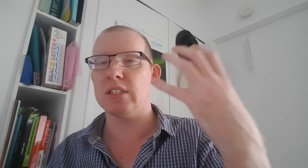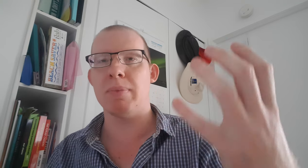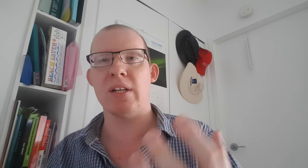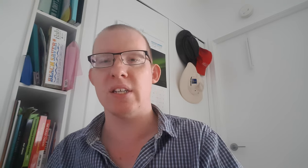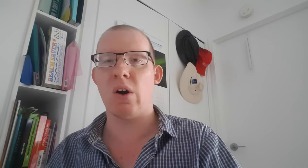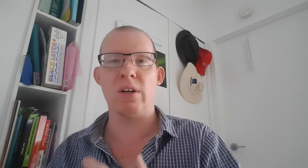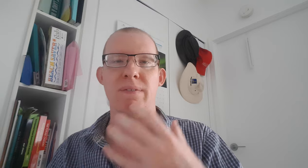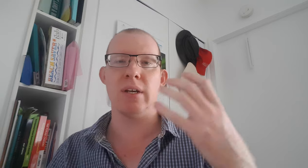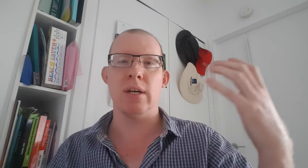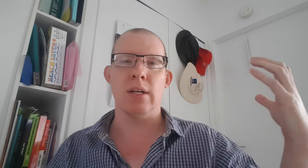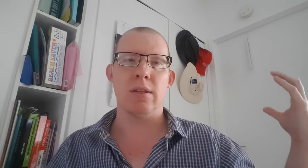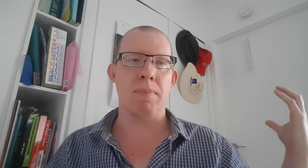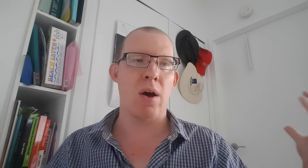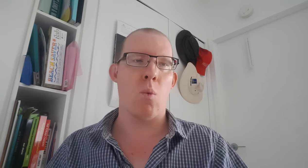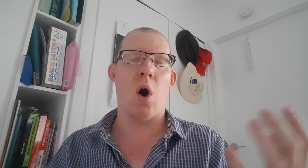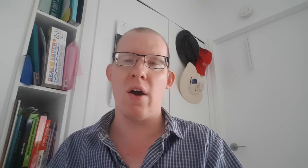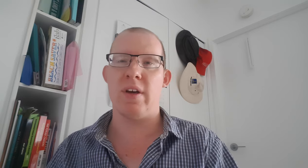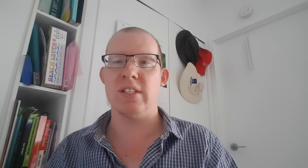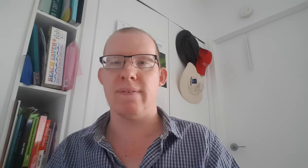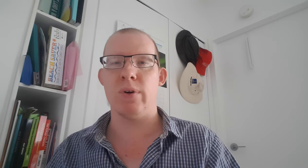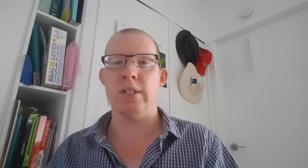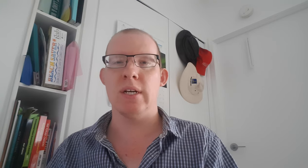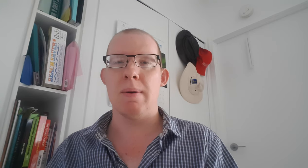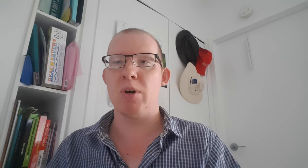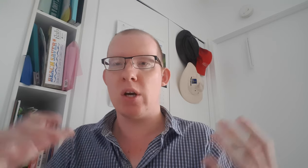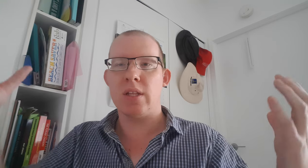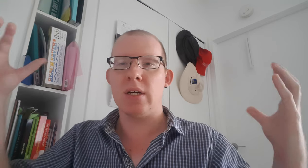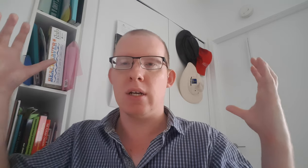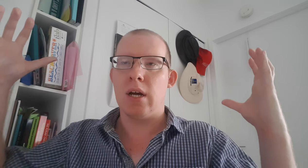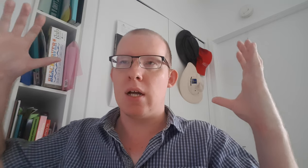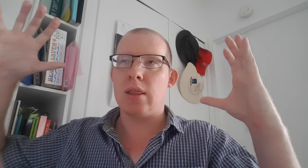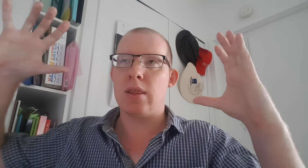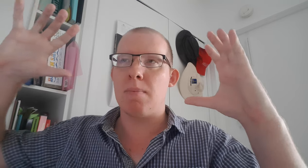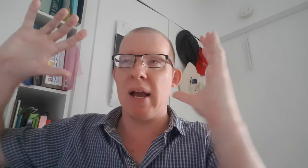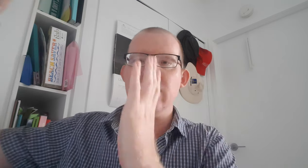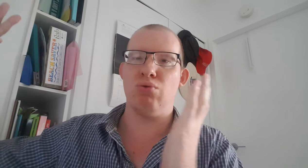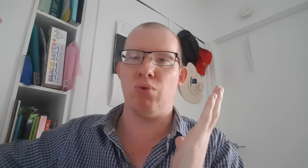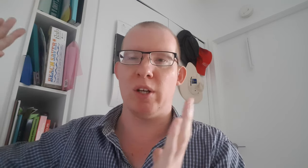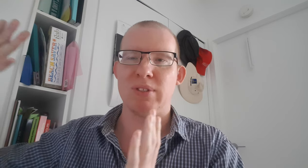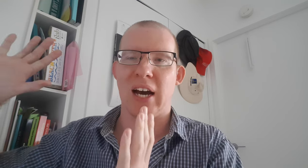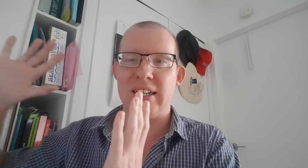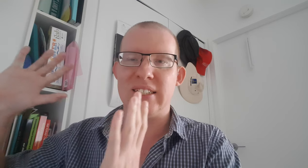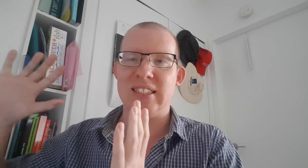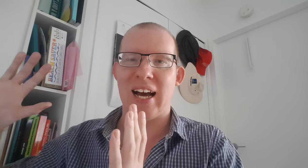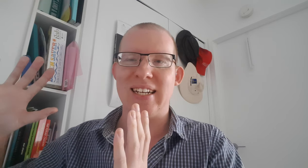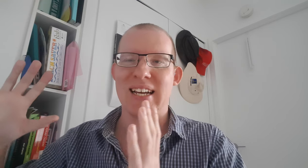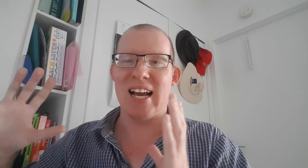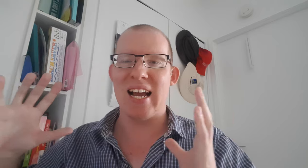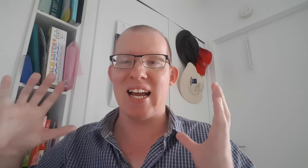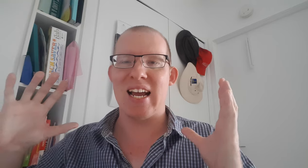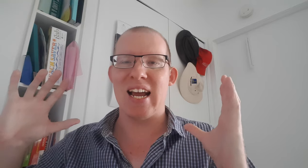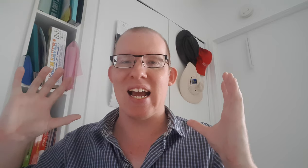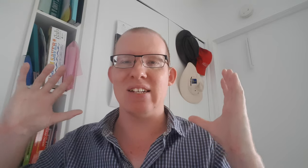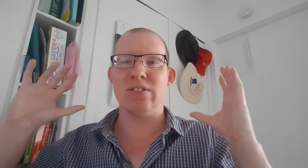disabilityography about why they're different because the mainstream side of society. It's